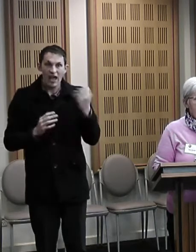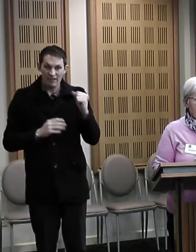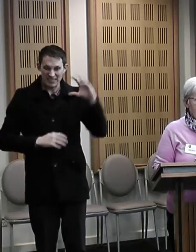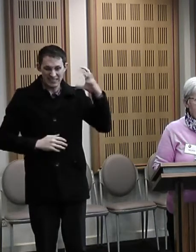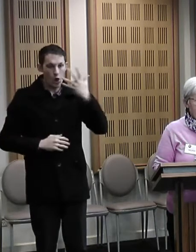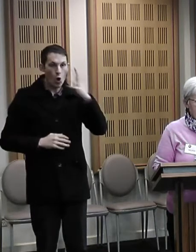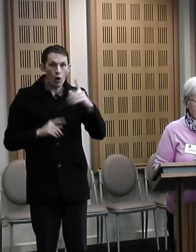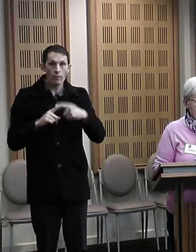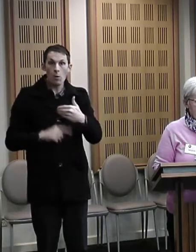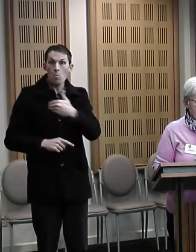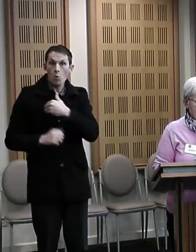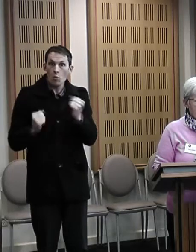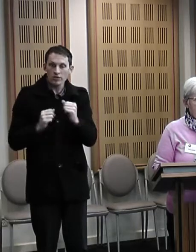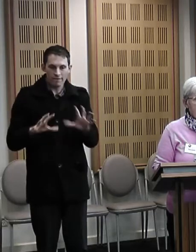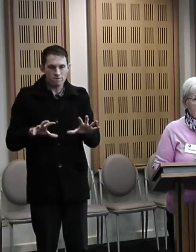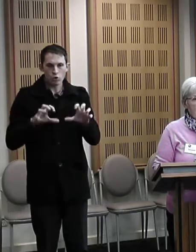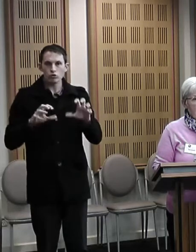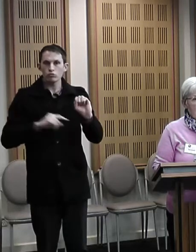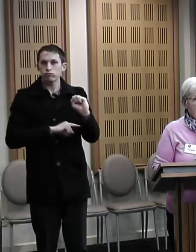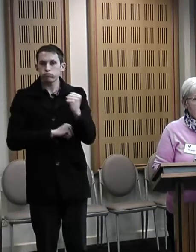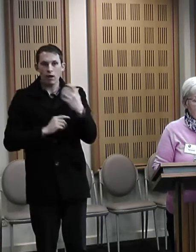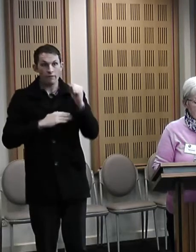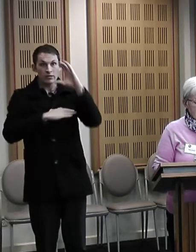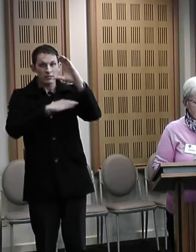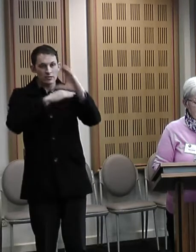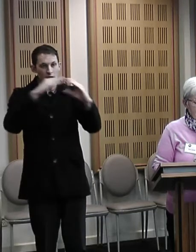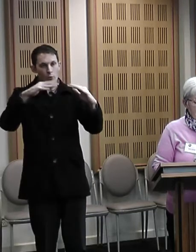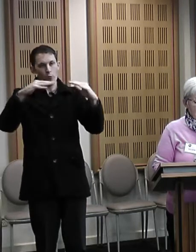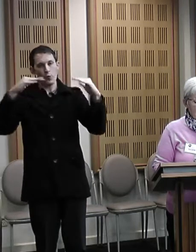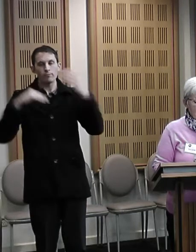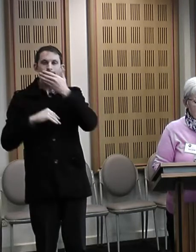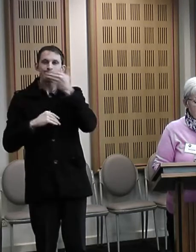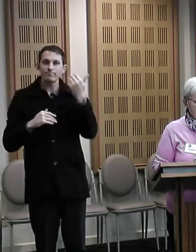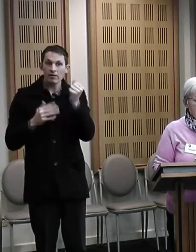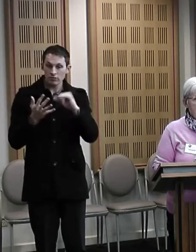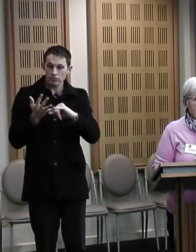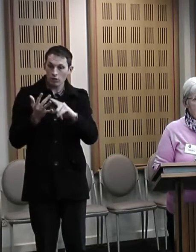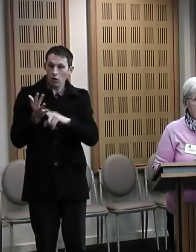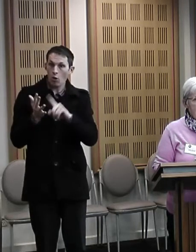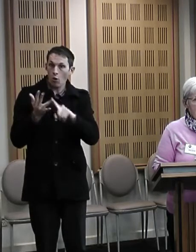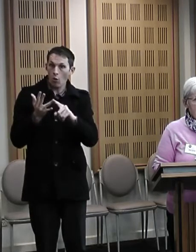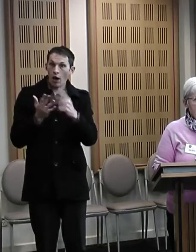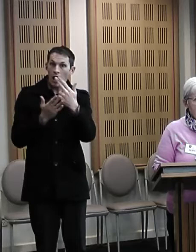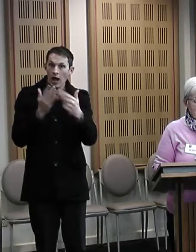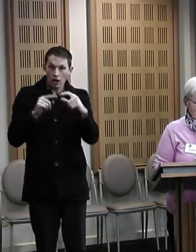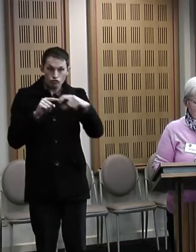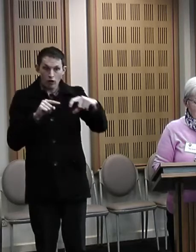breathtaking sunsets, the Silo Art Trail and a range of diverse communities.